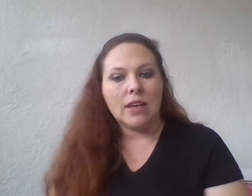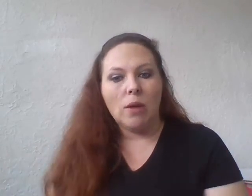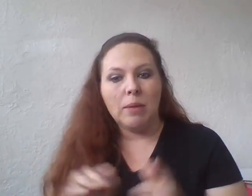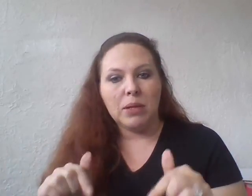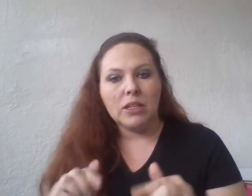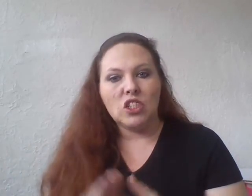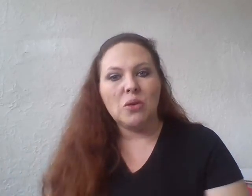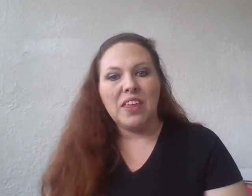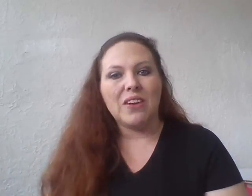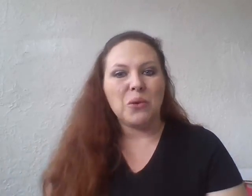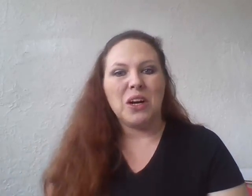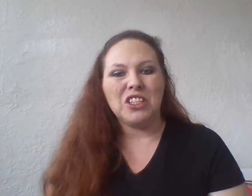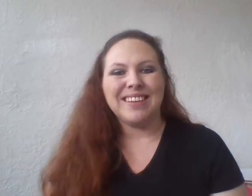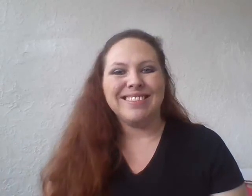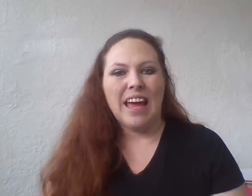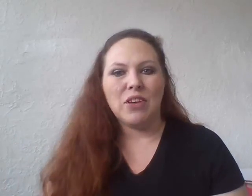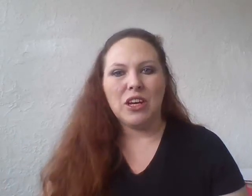comment, please do. Thank you for watching. Have a good evening.